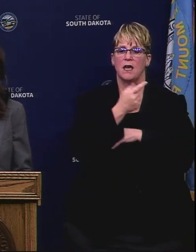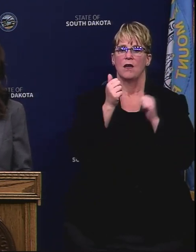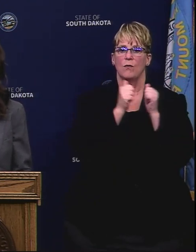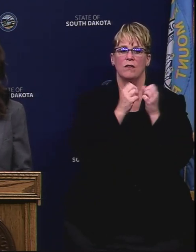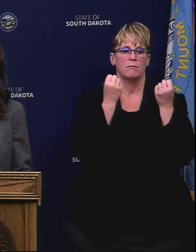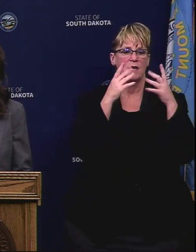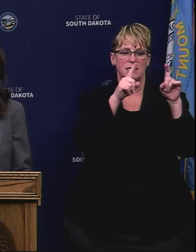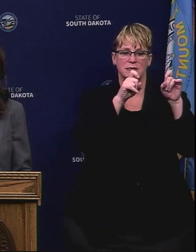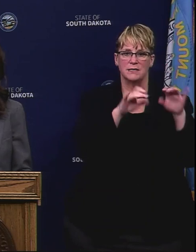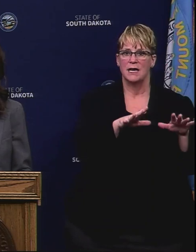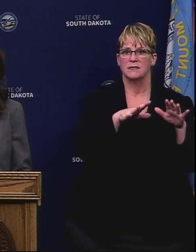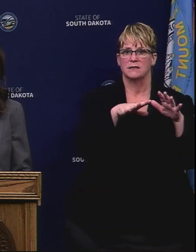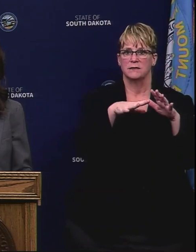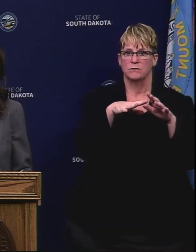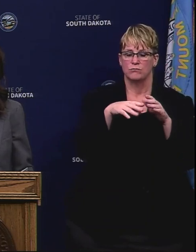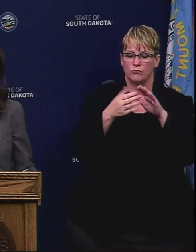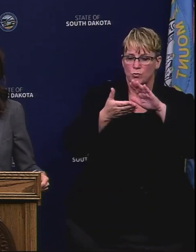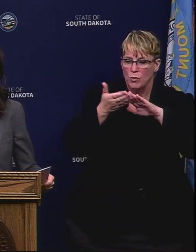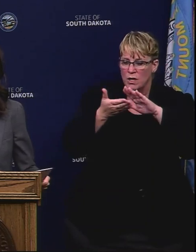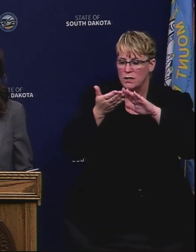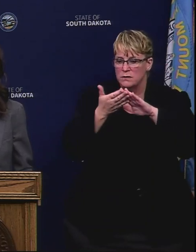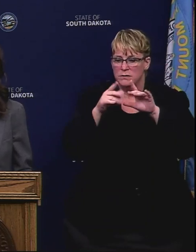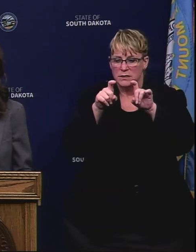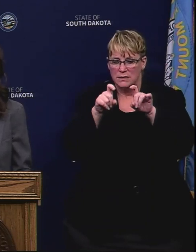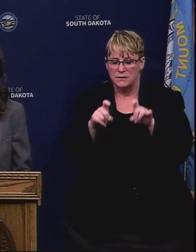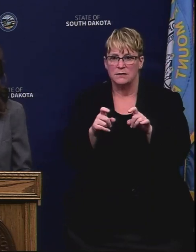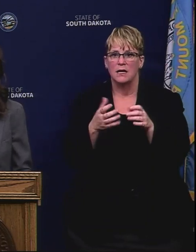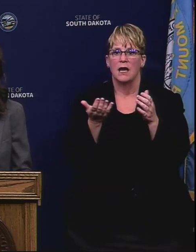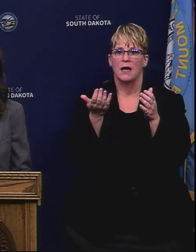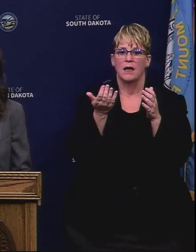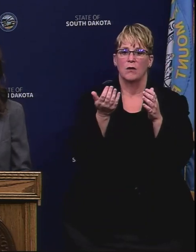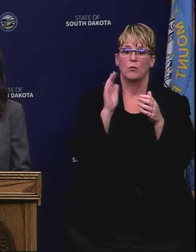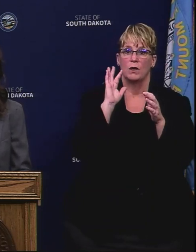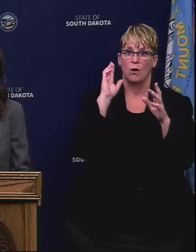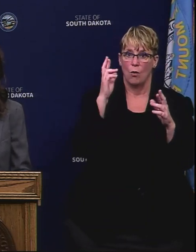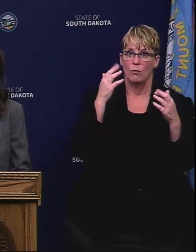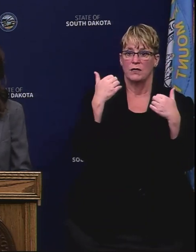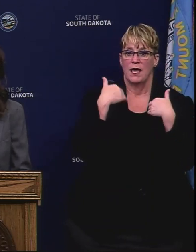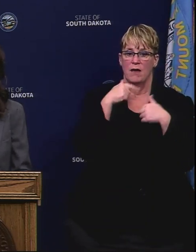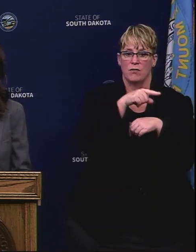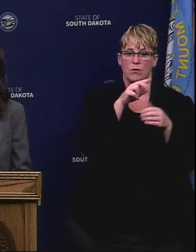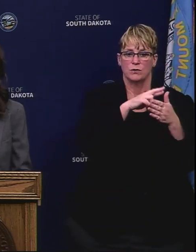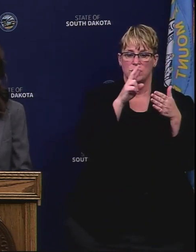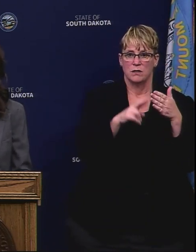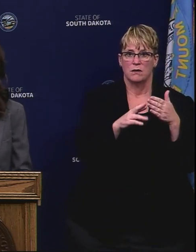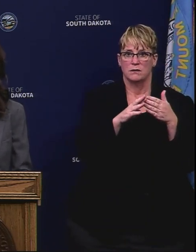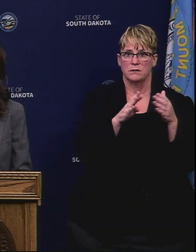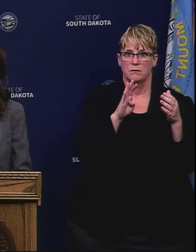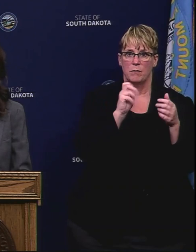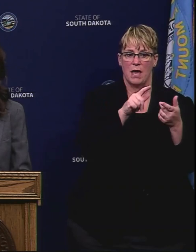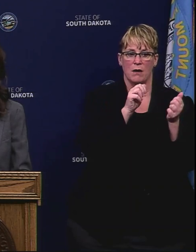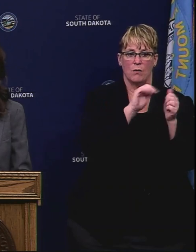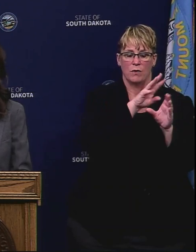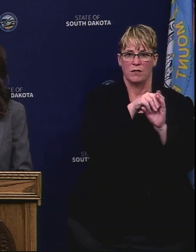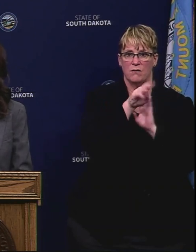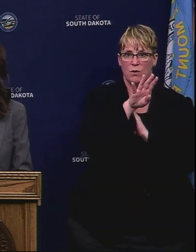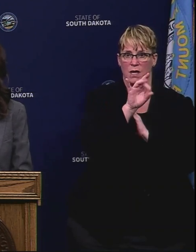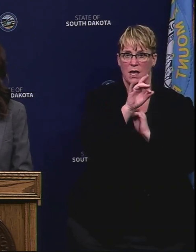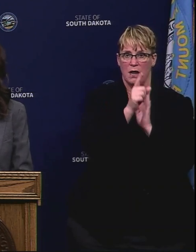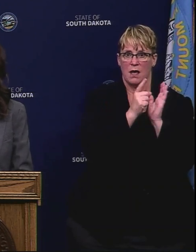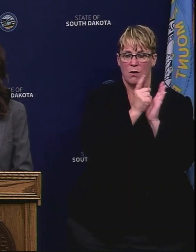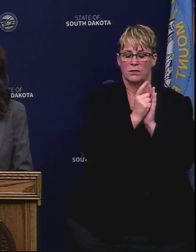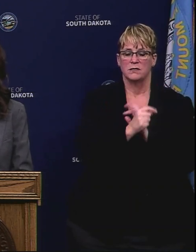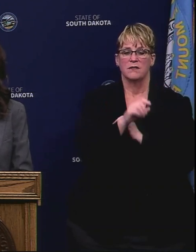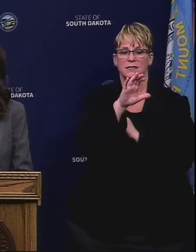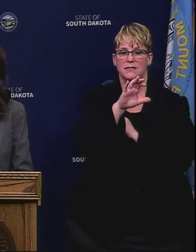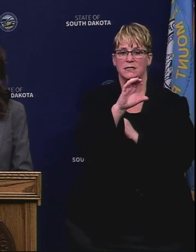taken and samples and run and we expect to have those results back within 48 hours of those samples being taken. The